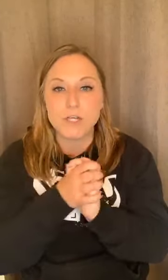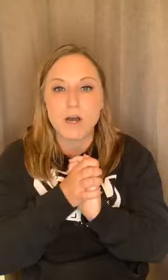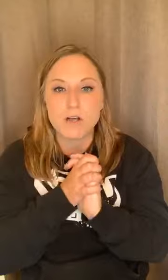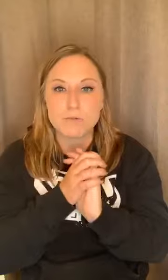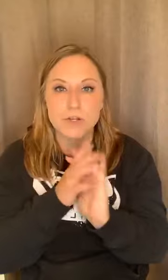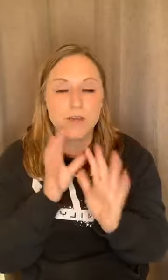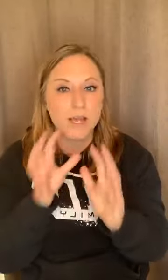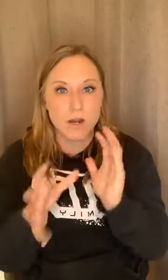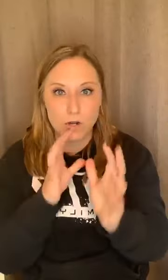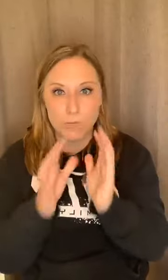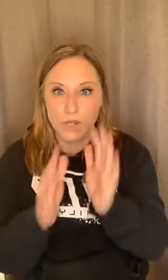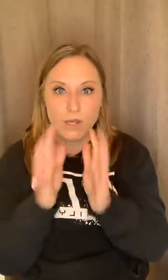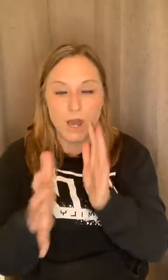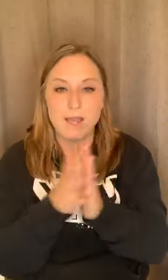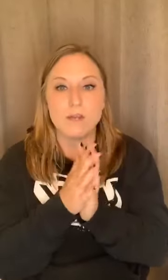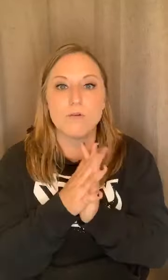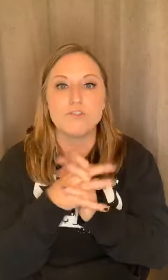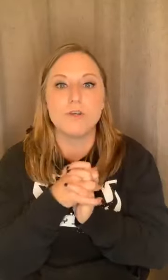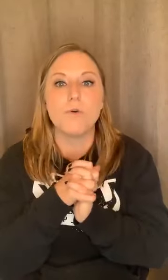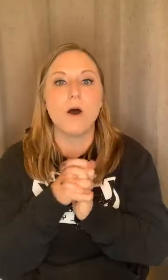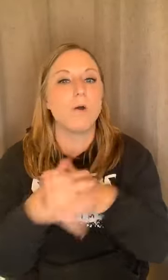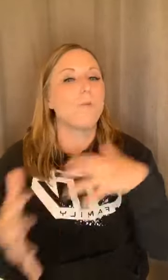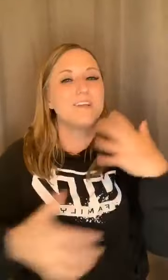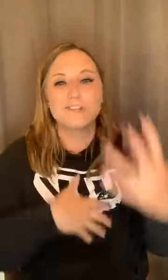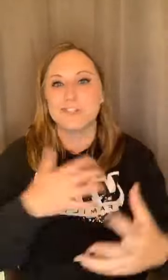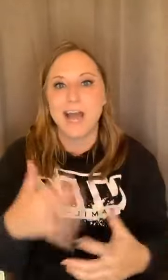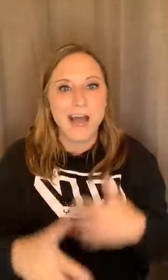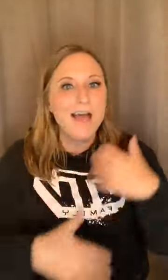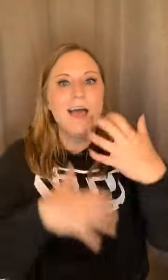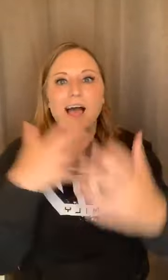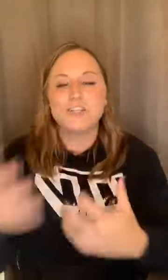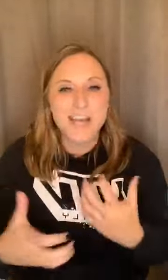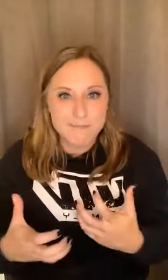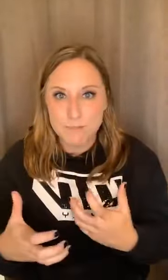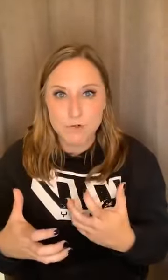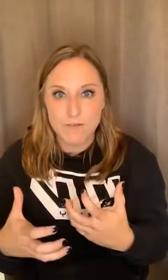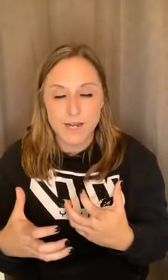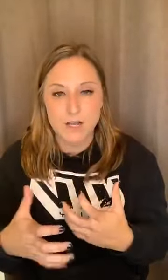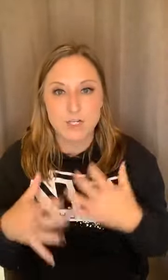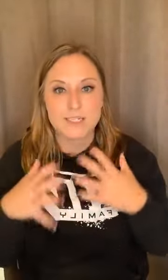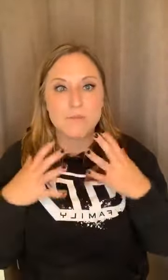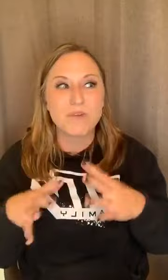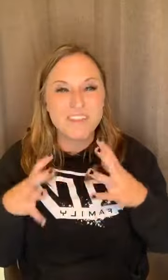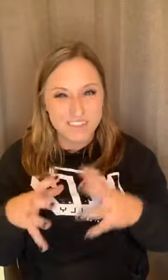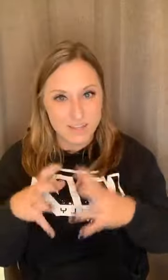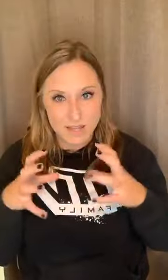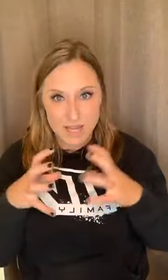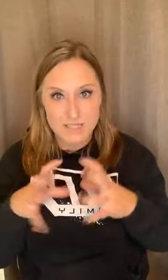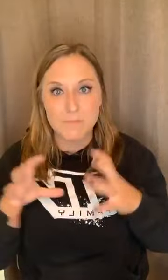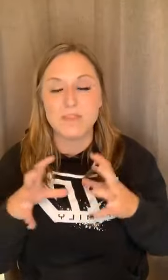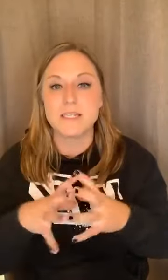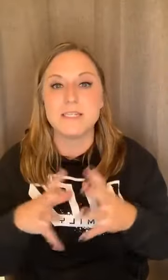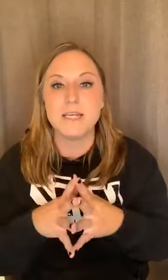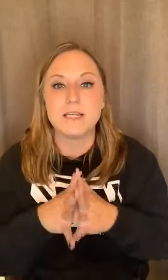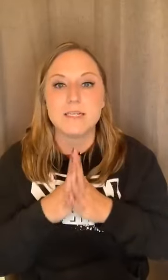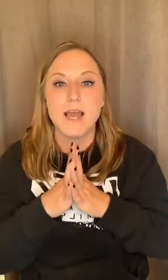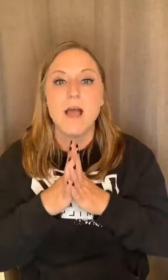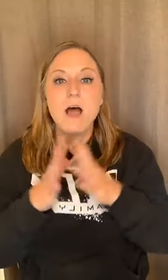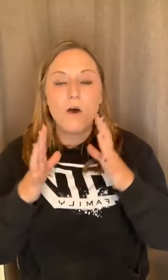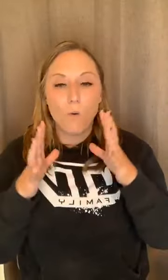calls where you can get on and we can, I can coach you or we could just chat and just have some sort of connection because I'm really feeling that that's something that is needed today or